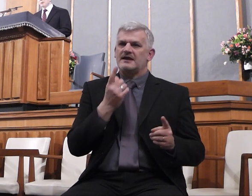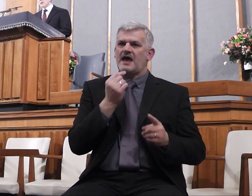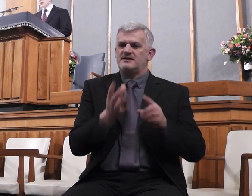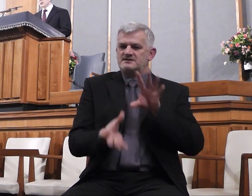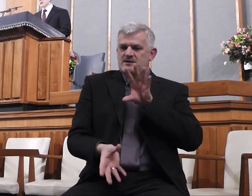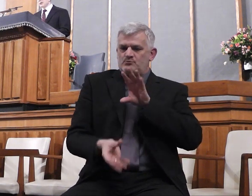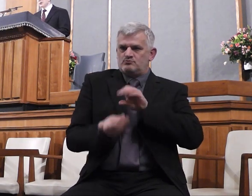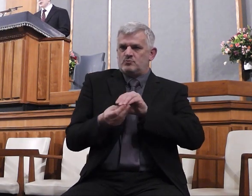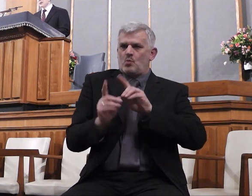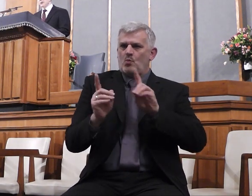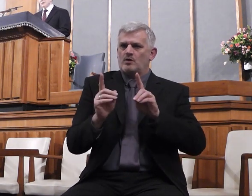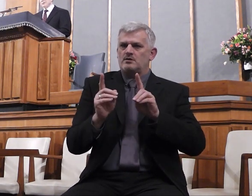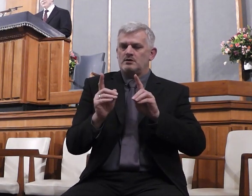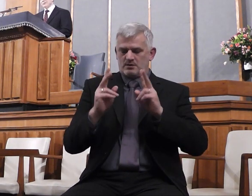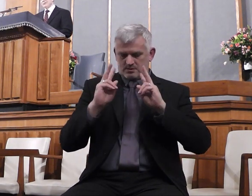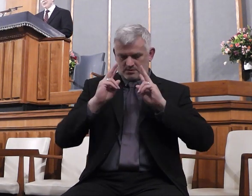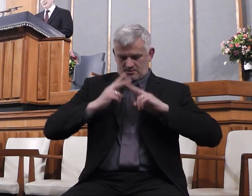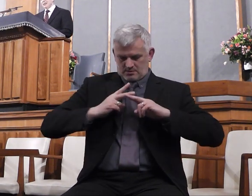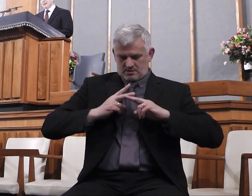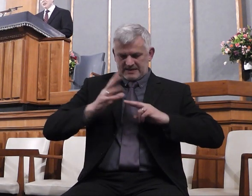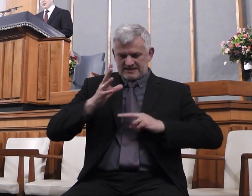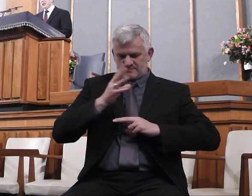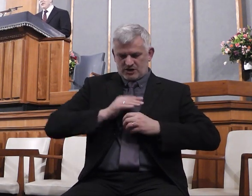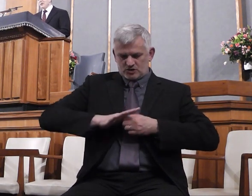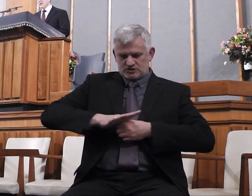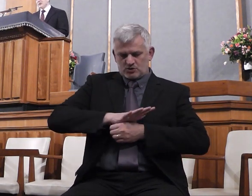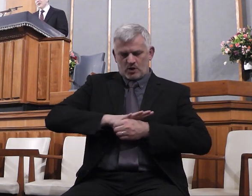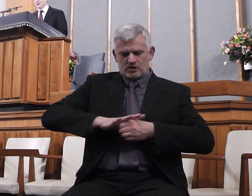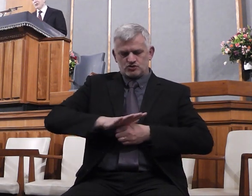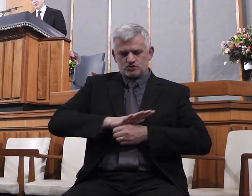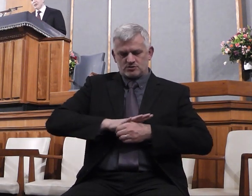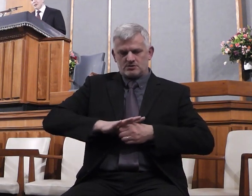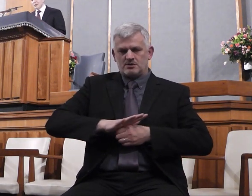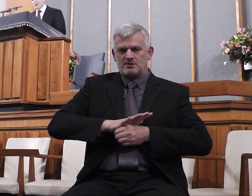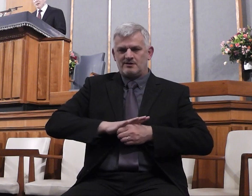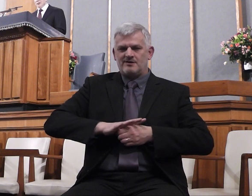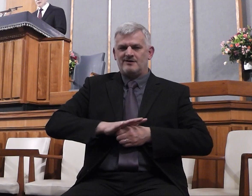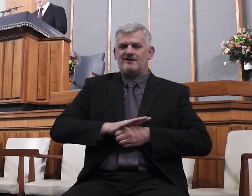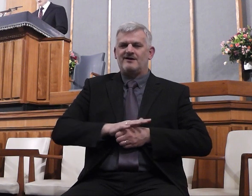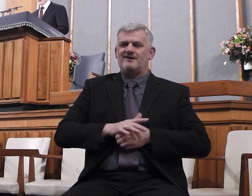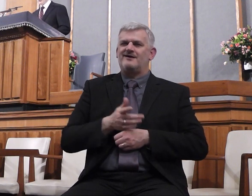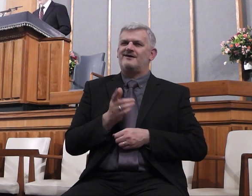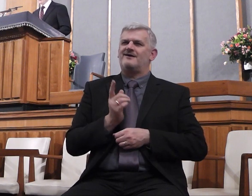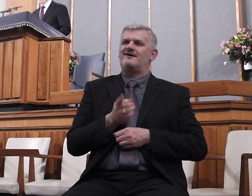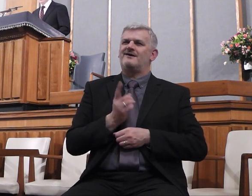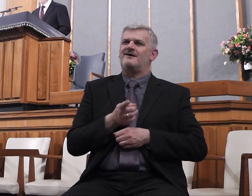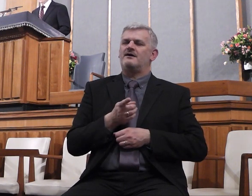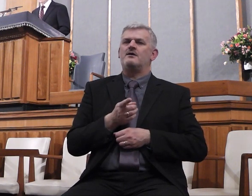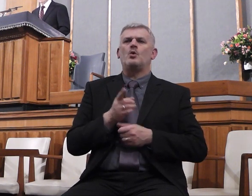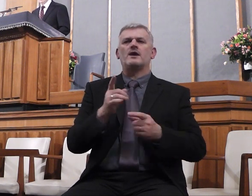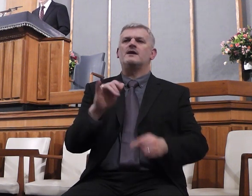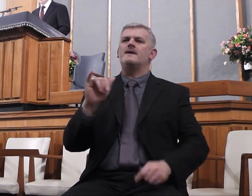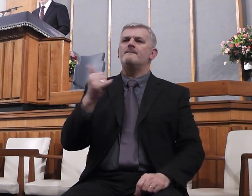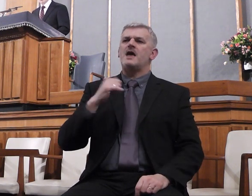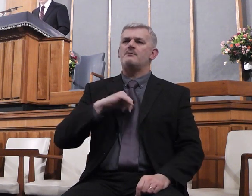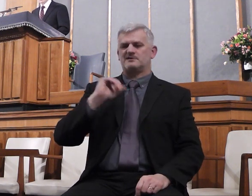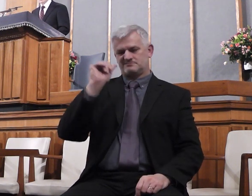spiritual situation at Everest. The most gifted person very often